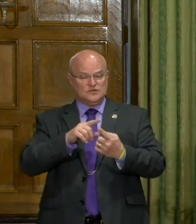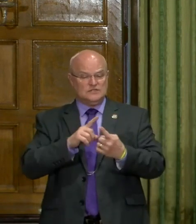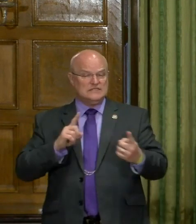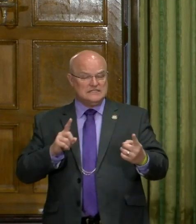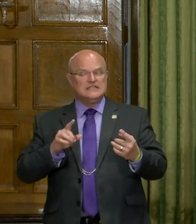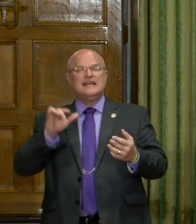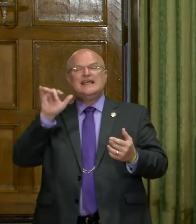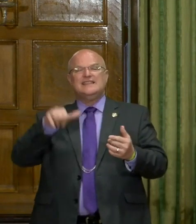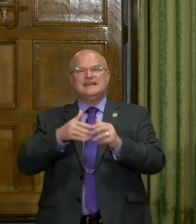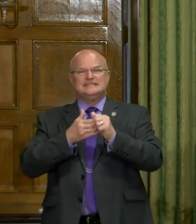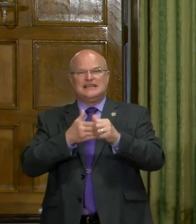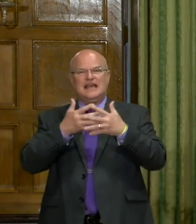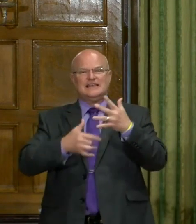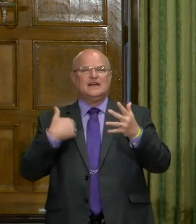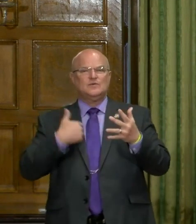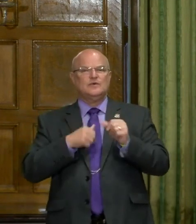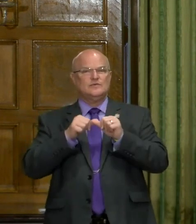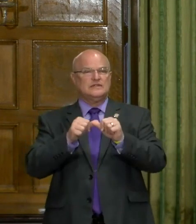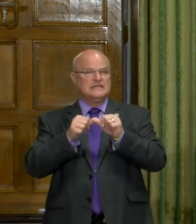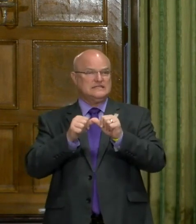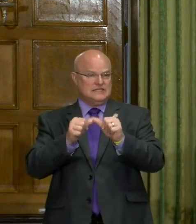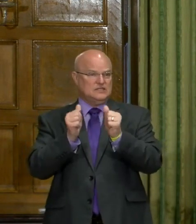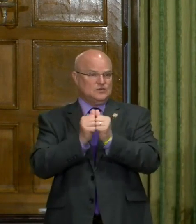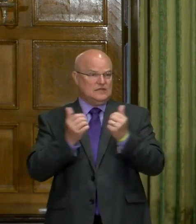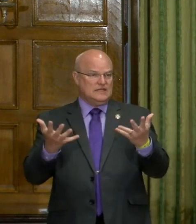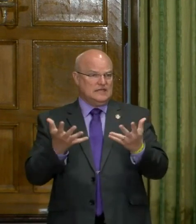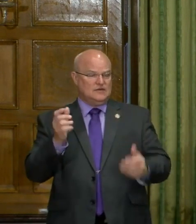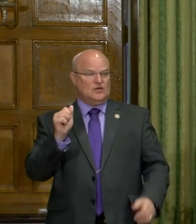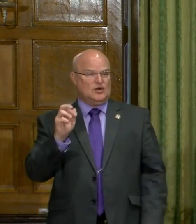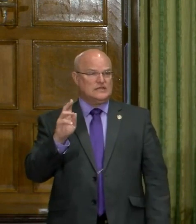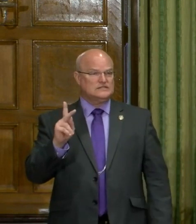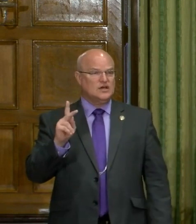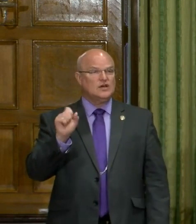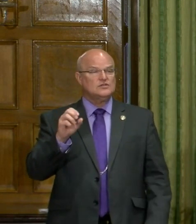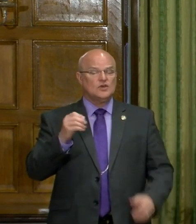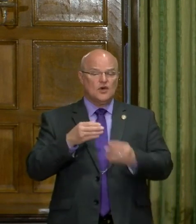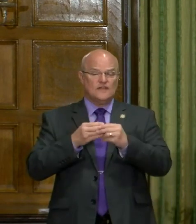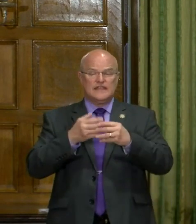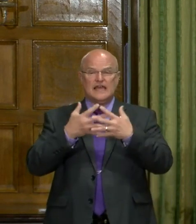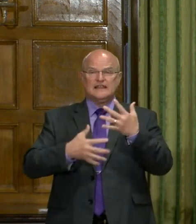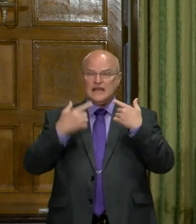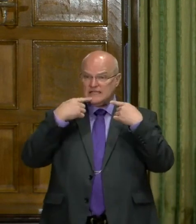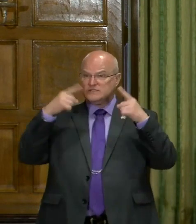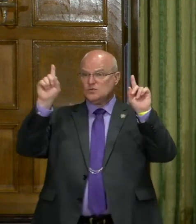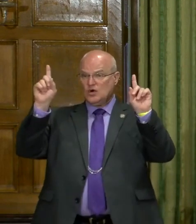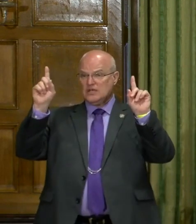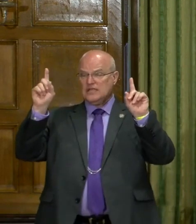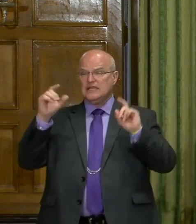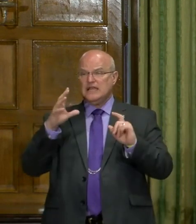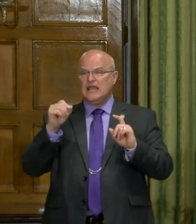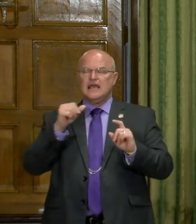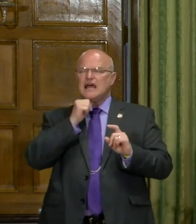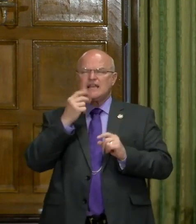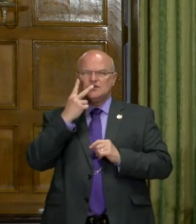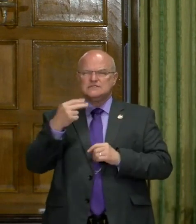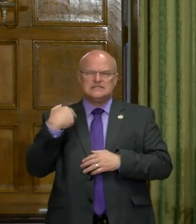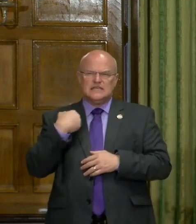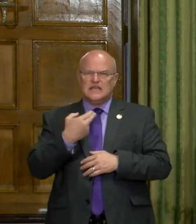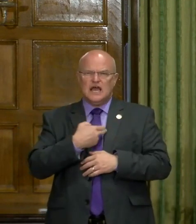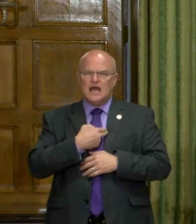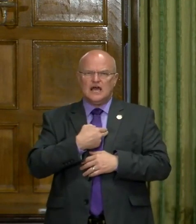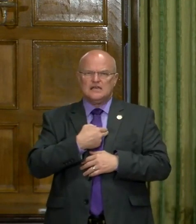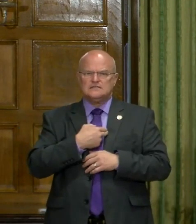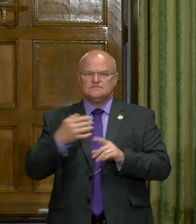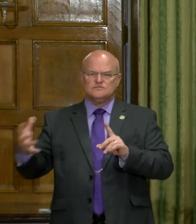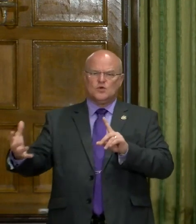uh, is a guideline that we want to continue with here in Arkansas. So the guideline is working, and, uh, I don't see us, uh,